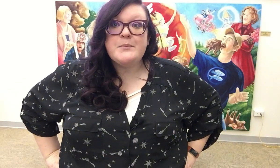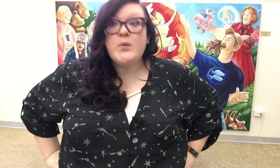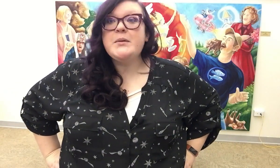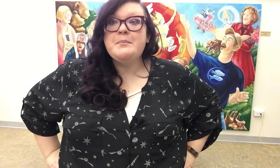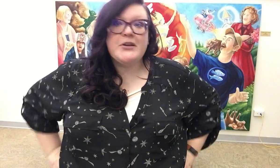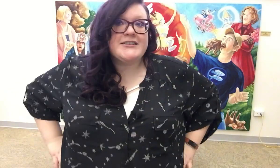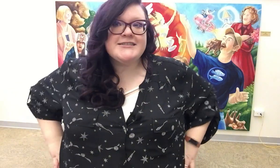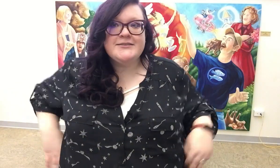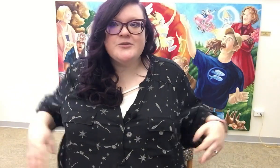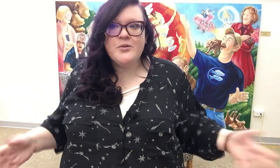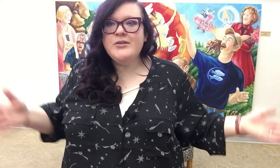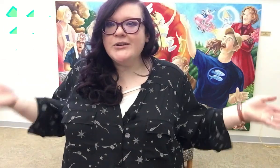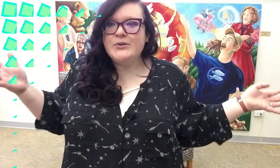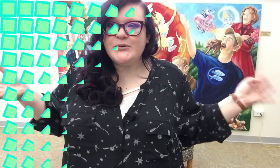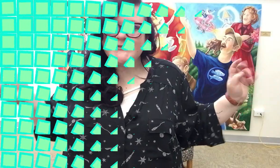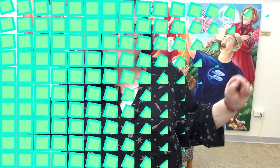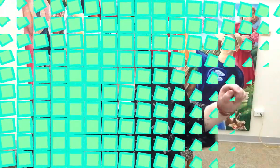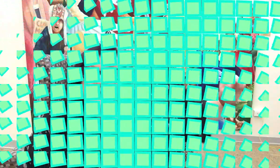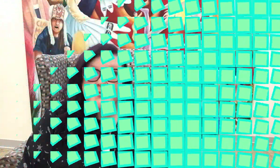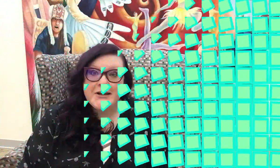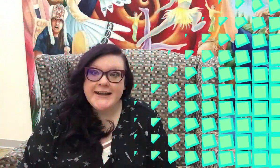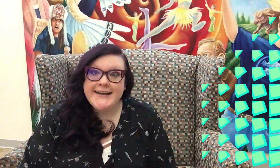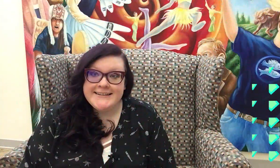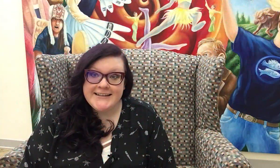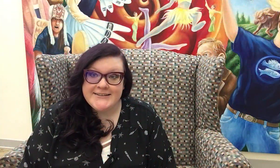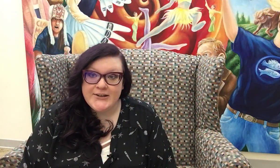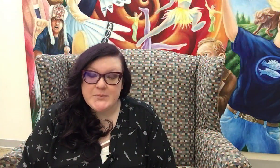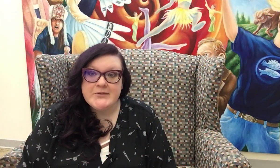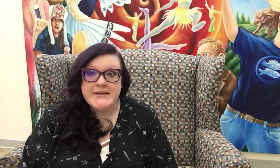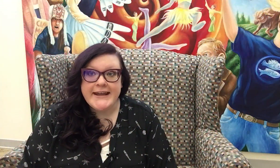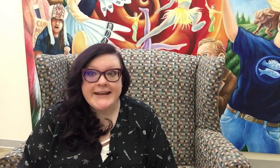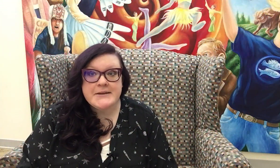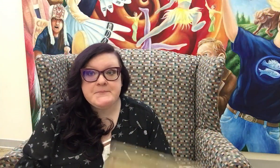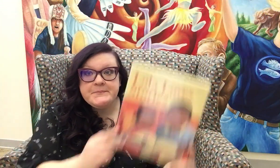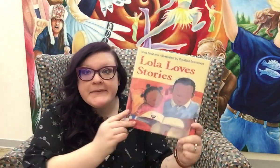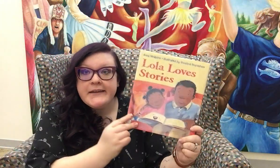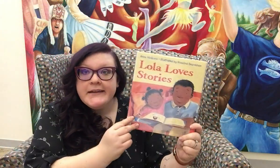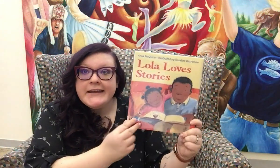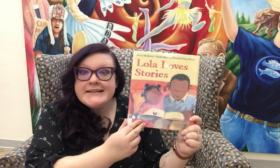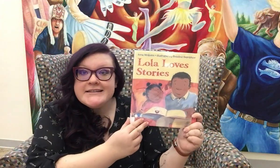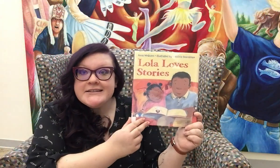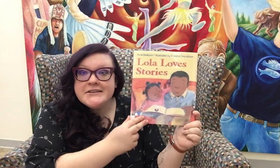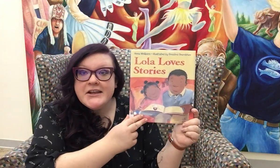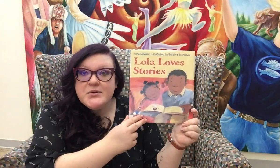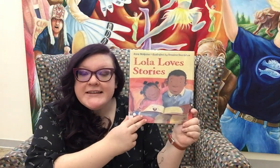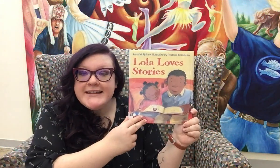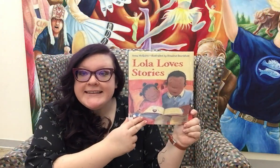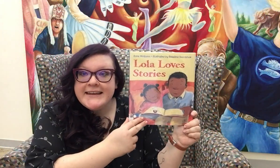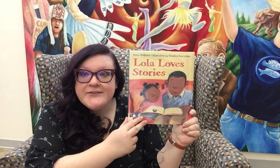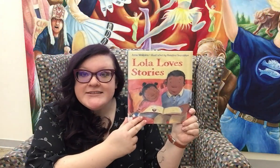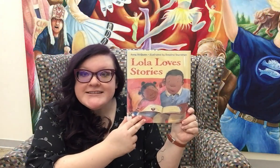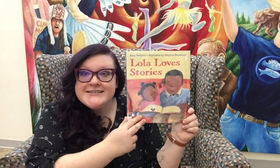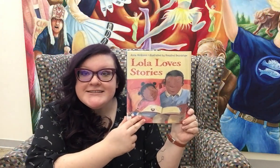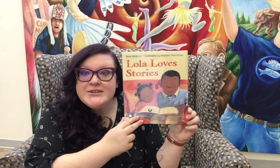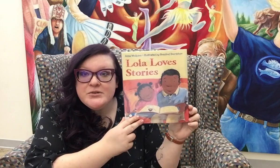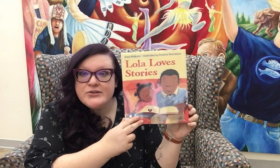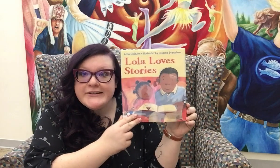more books. Woohoo! Another book I'd like to talk about today is Lola Loves Stories.